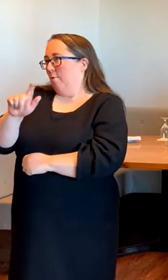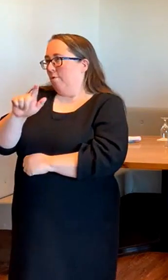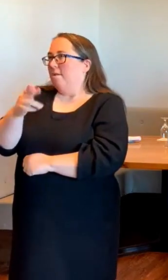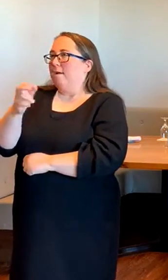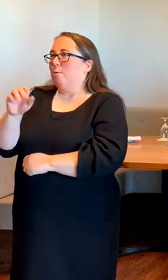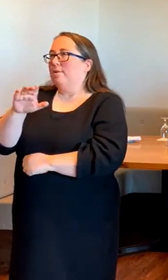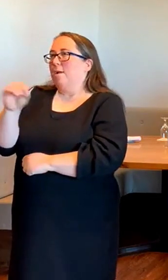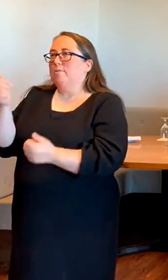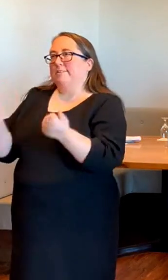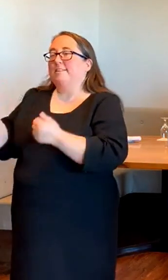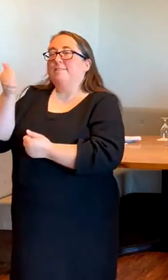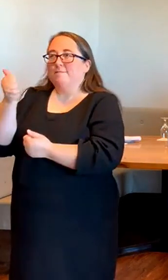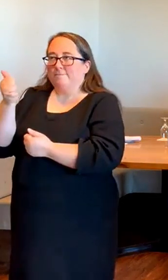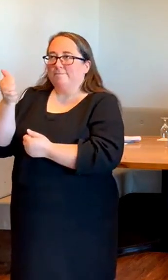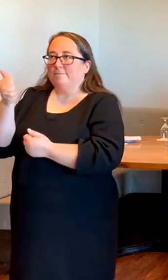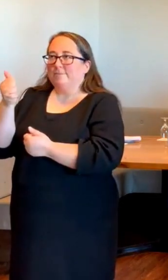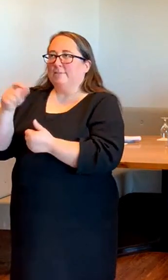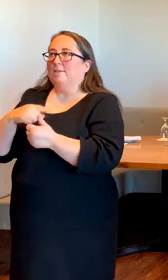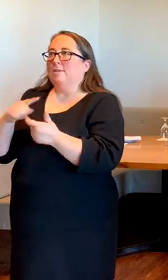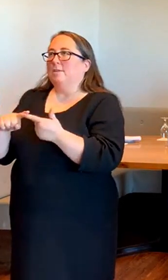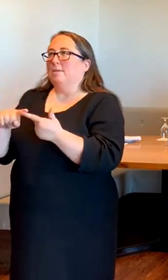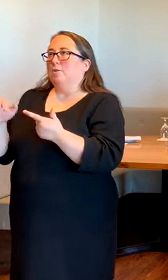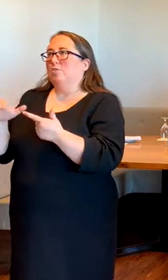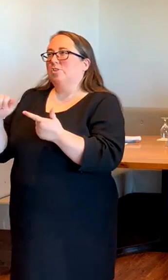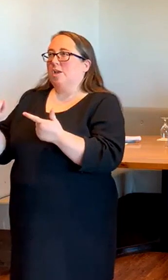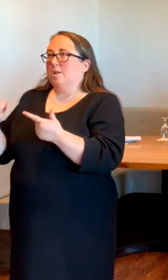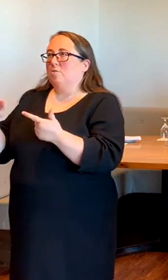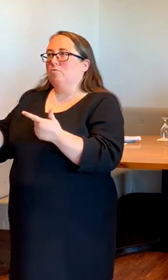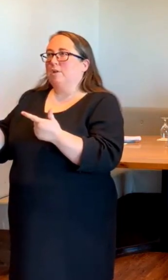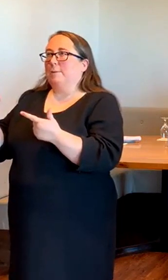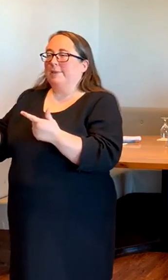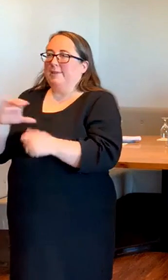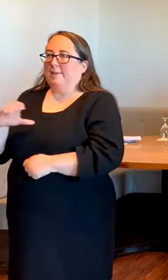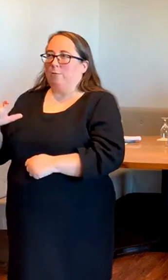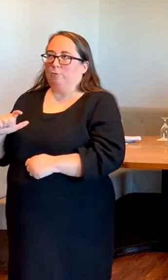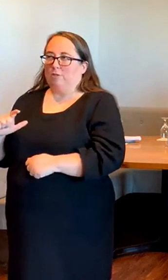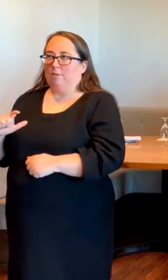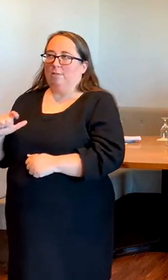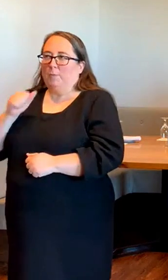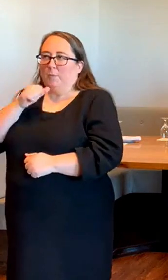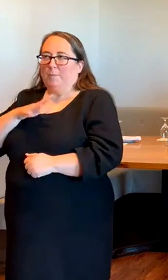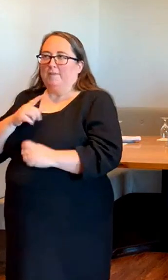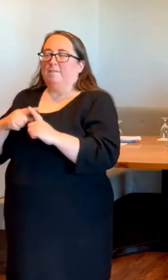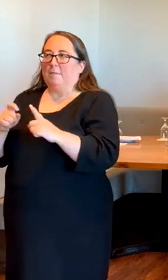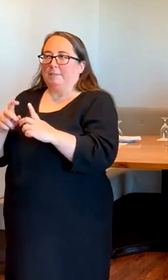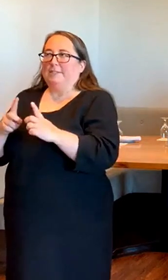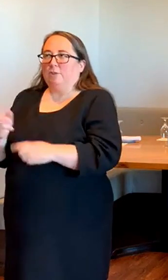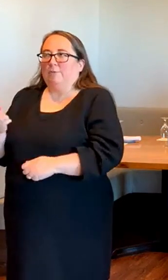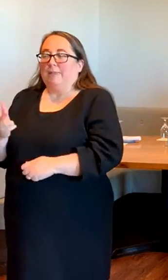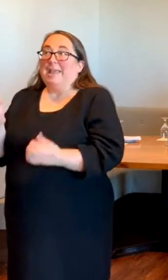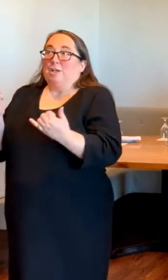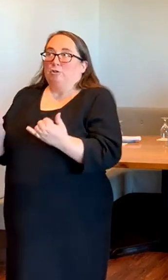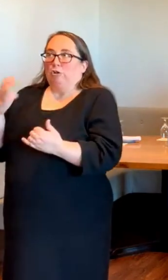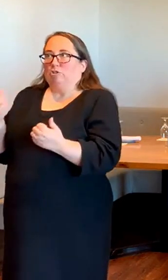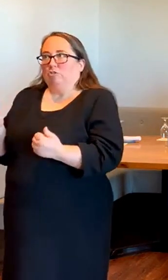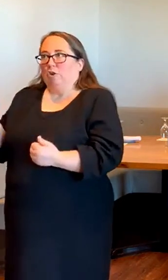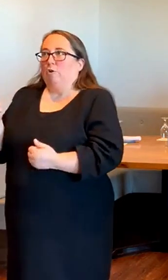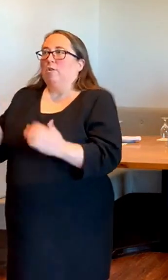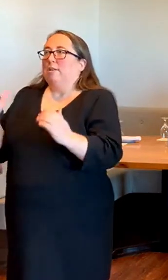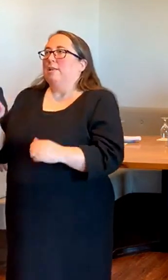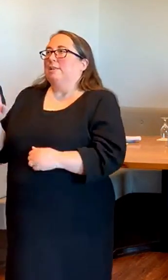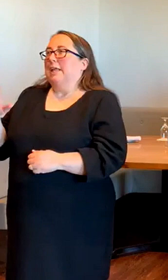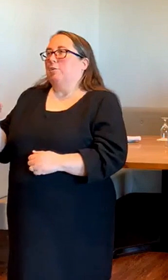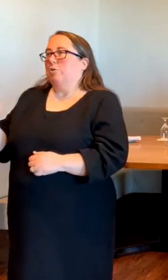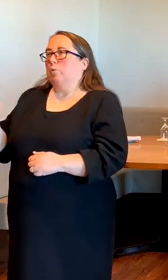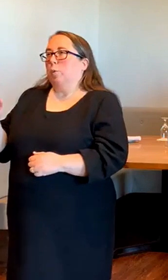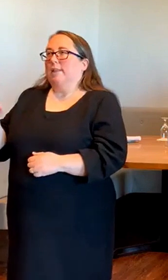Howard County Executive. Christiana Rigby, Councilwoman for District 3 and current Council Chair, Larry Twill,